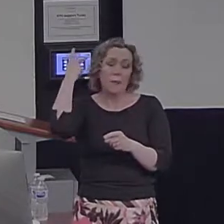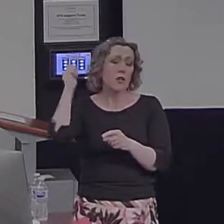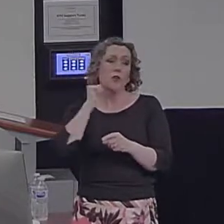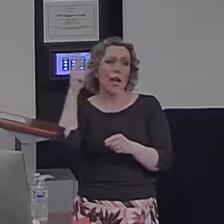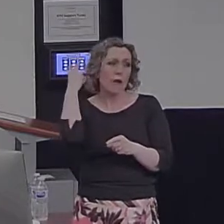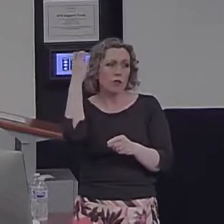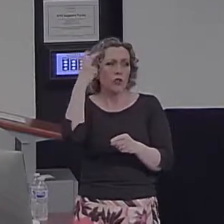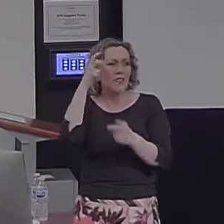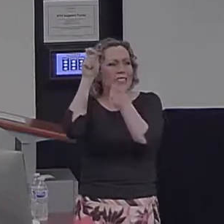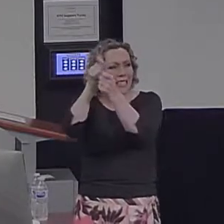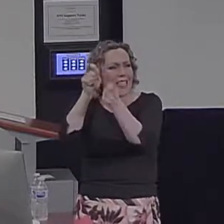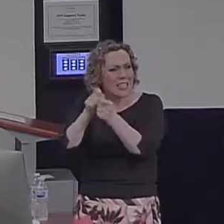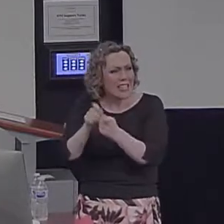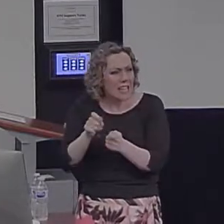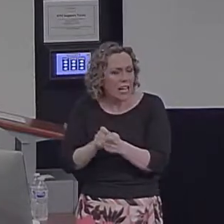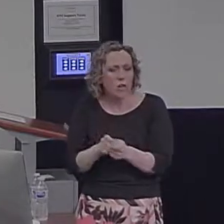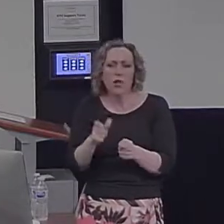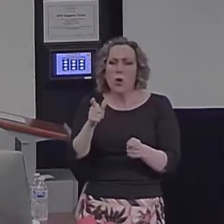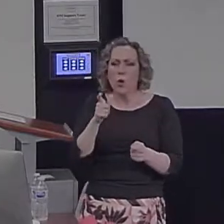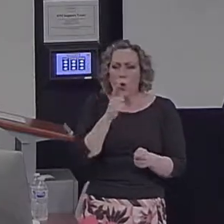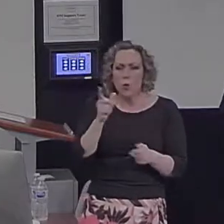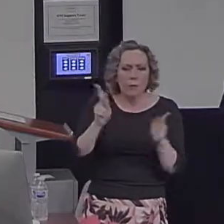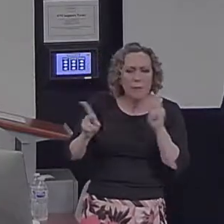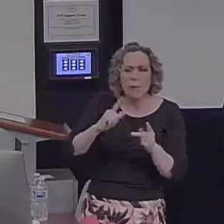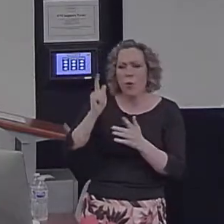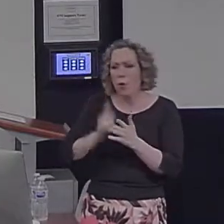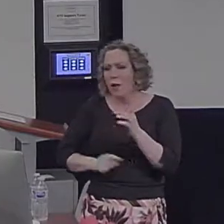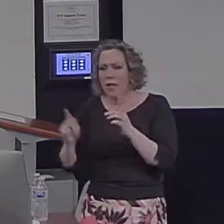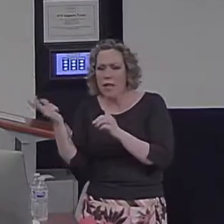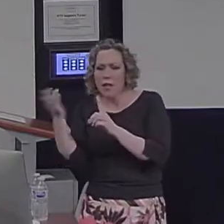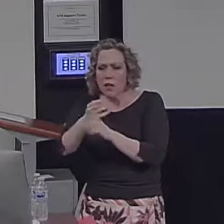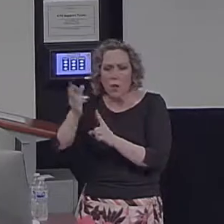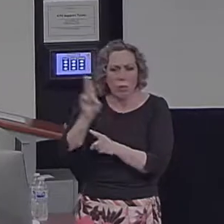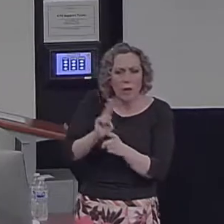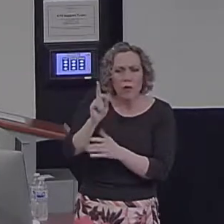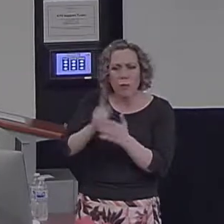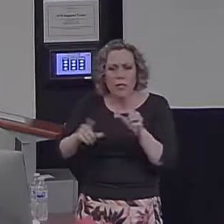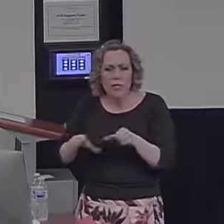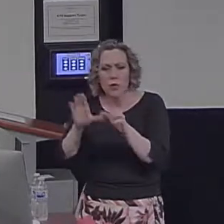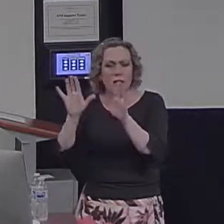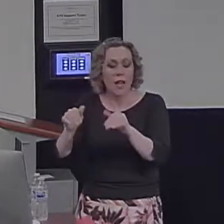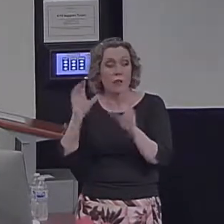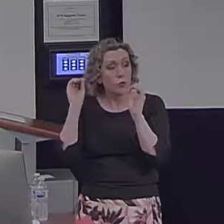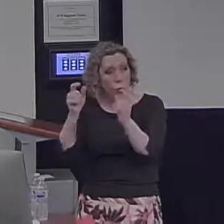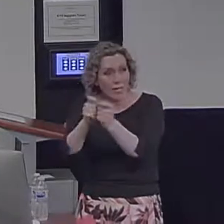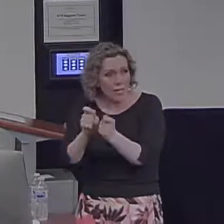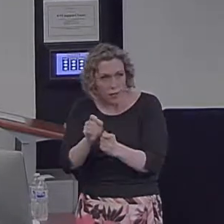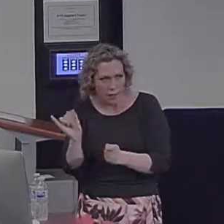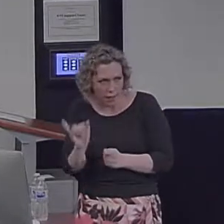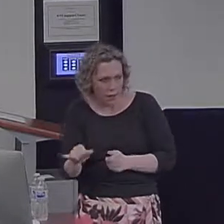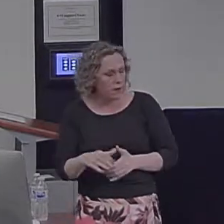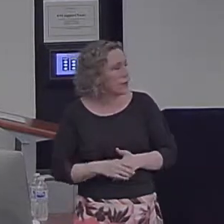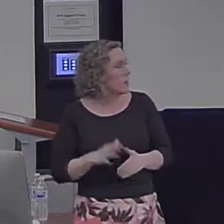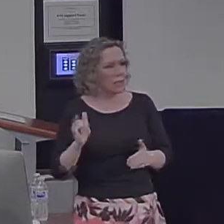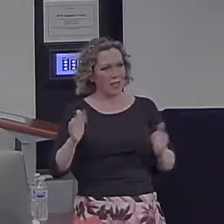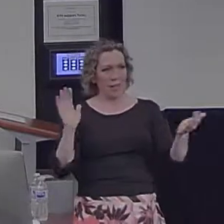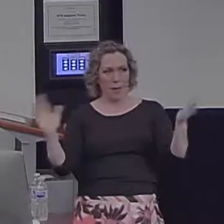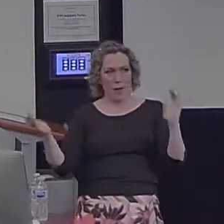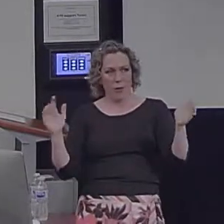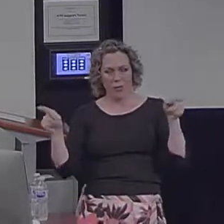episodic details as you did in the previous condition. So that's going to be our comparison. Let me tell you about the